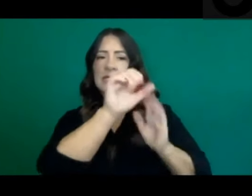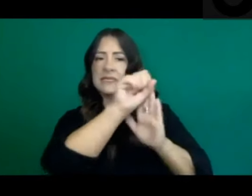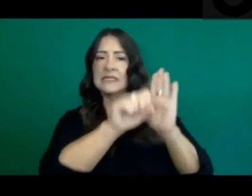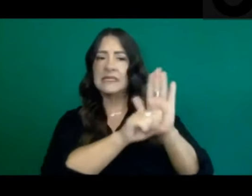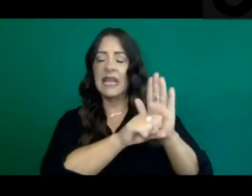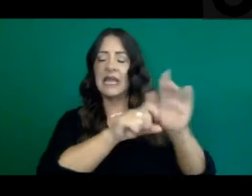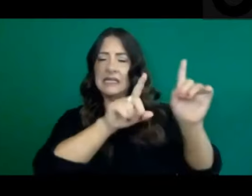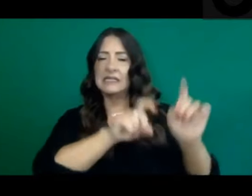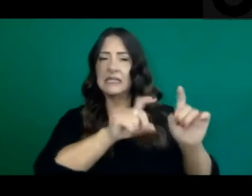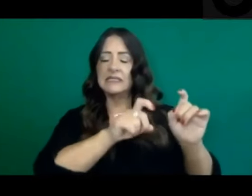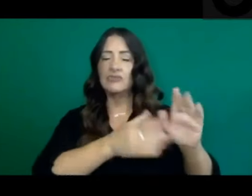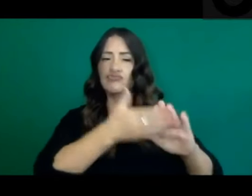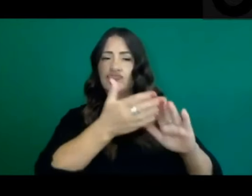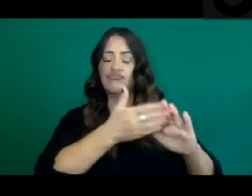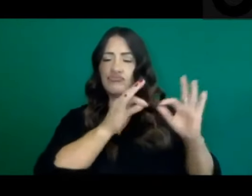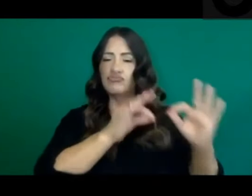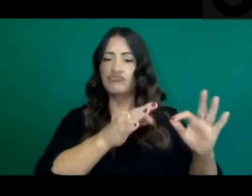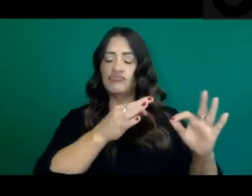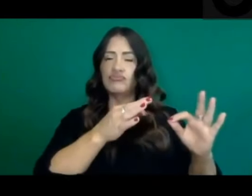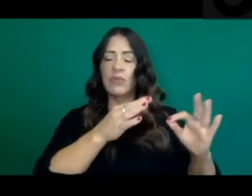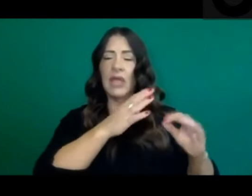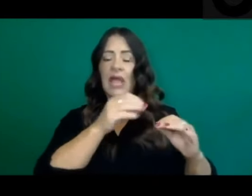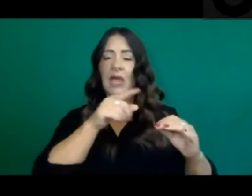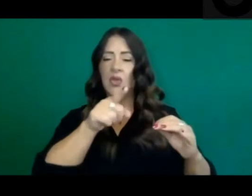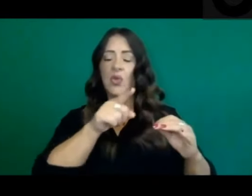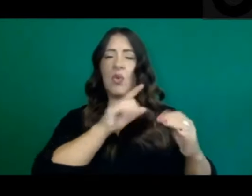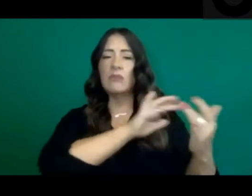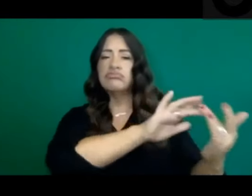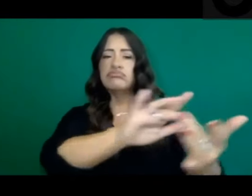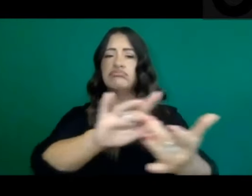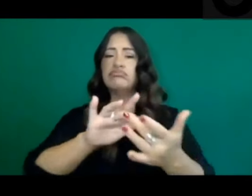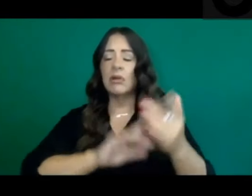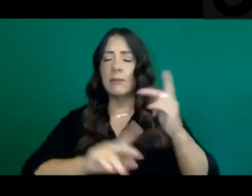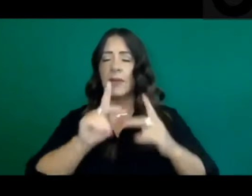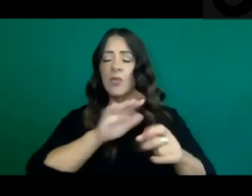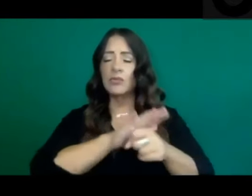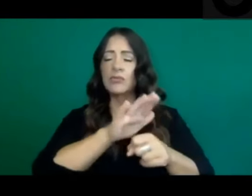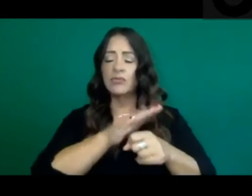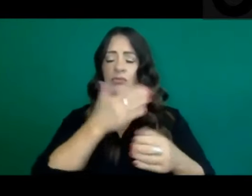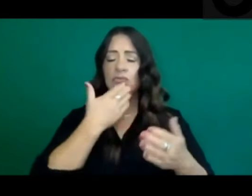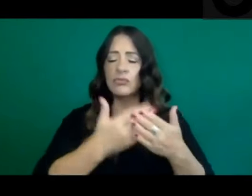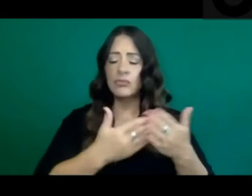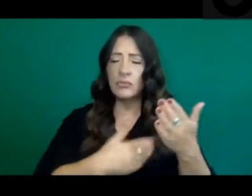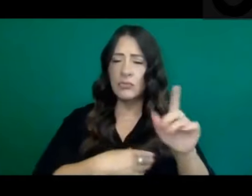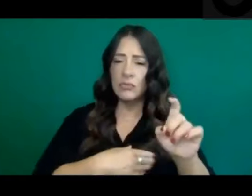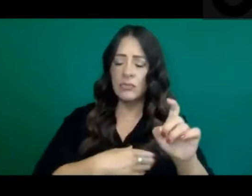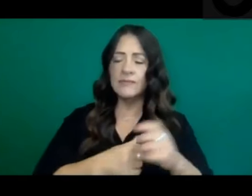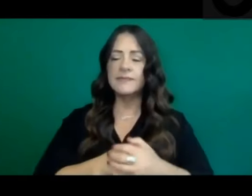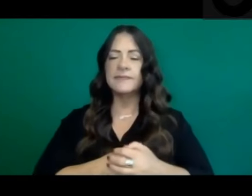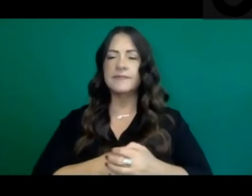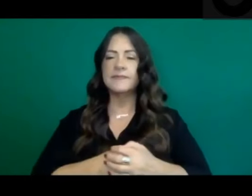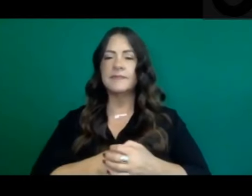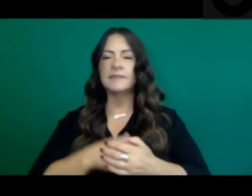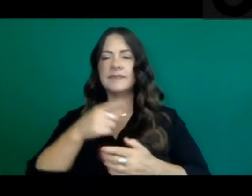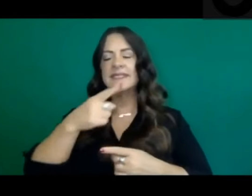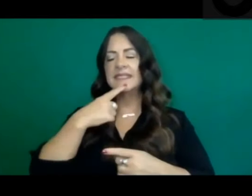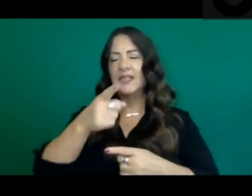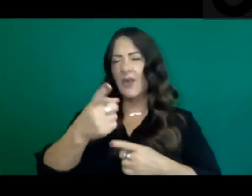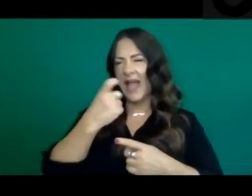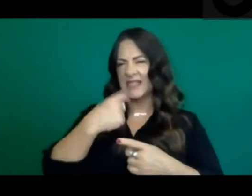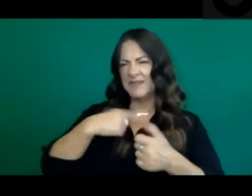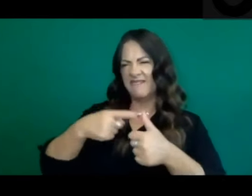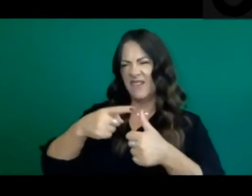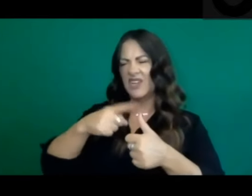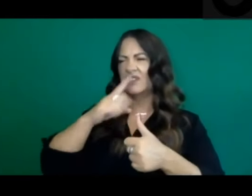working sufficiently and reaching enough people. Yeah, so on the plague question, I'll just